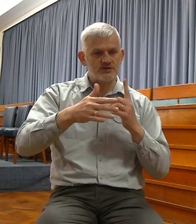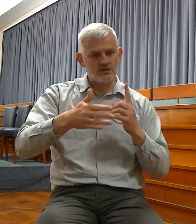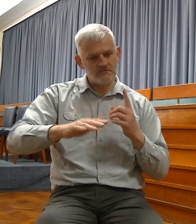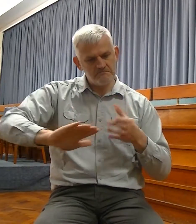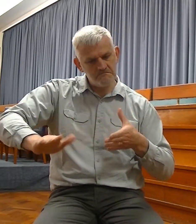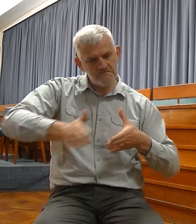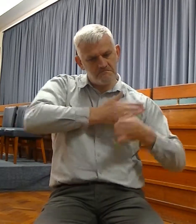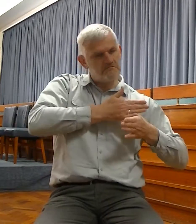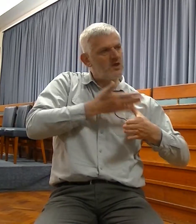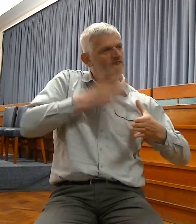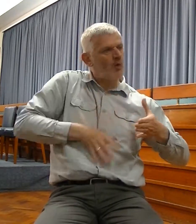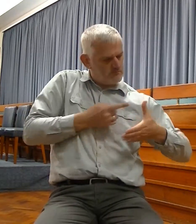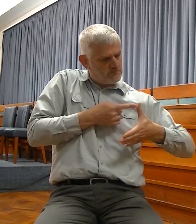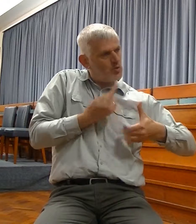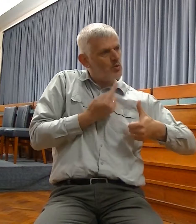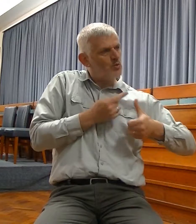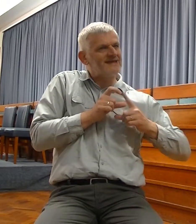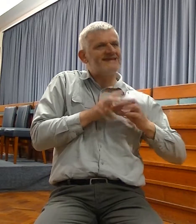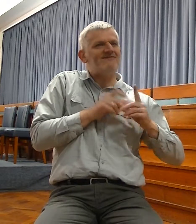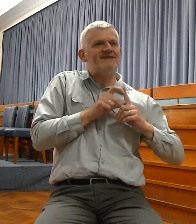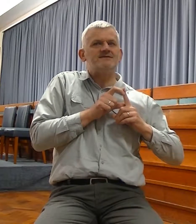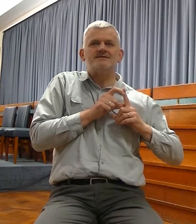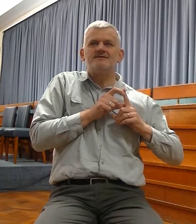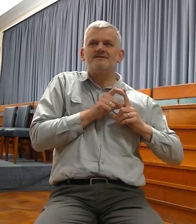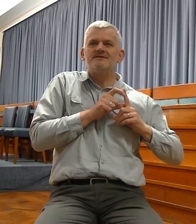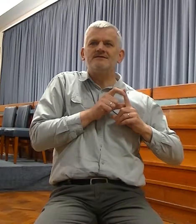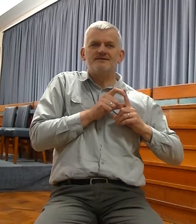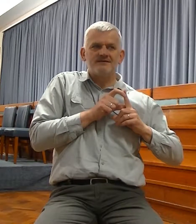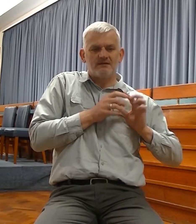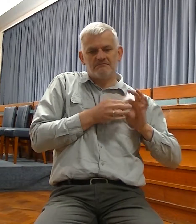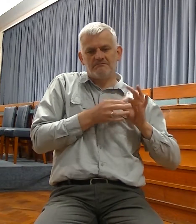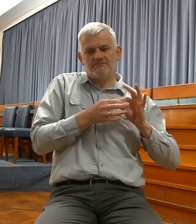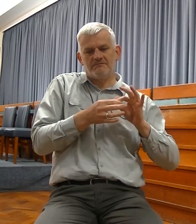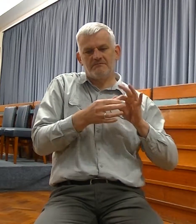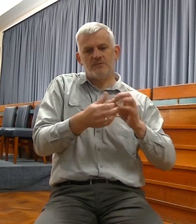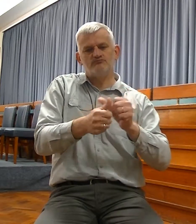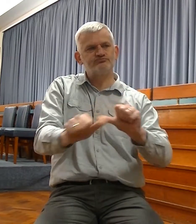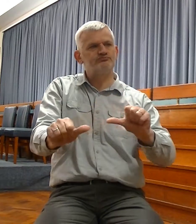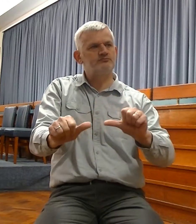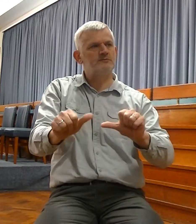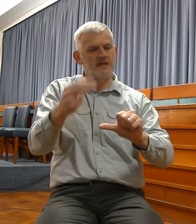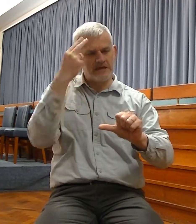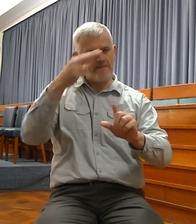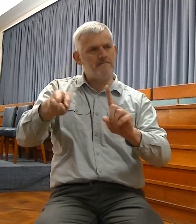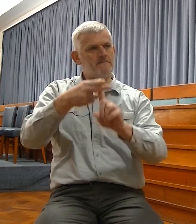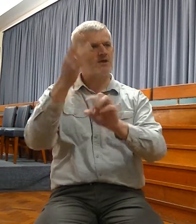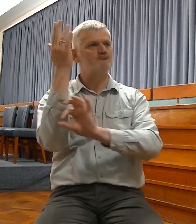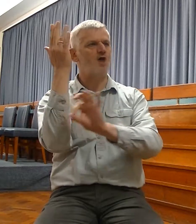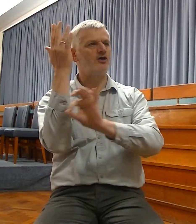He's in the line of David. He's a branch that can be traced back to a particular tree, the